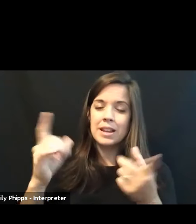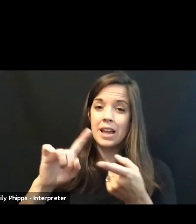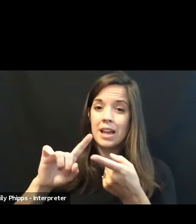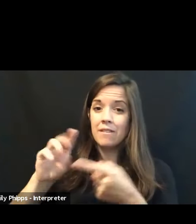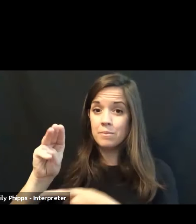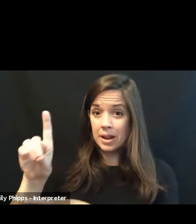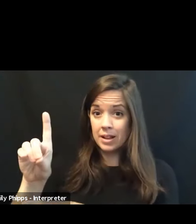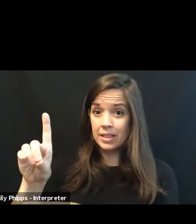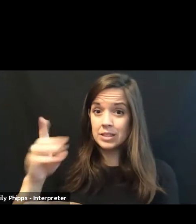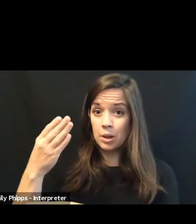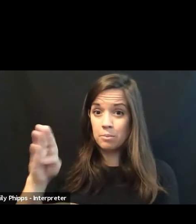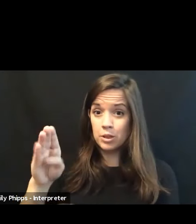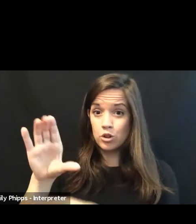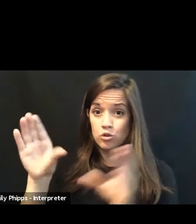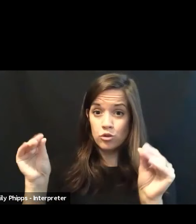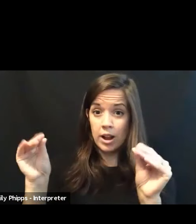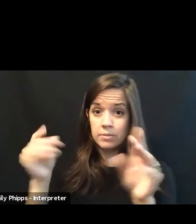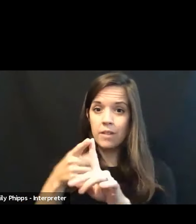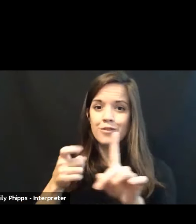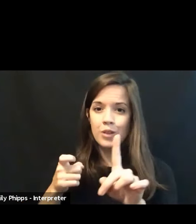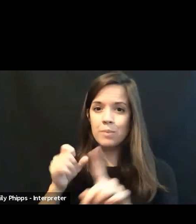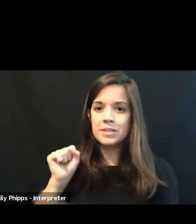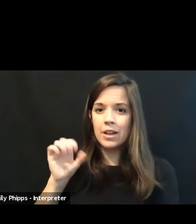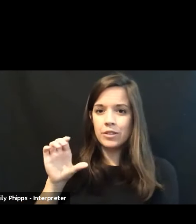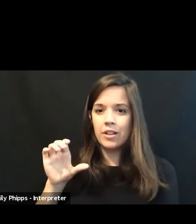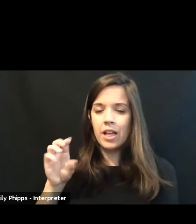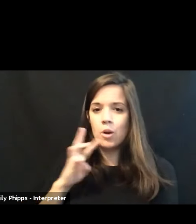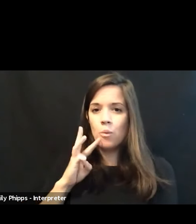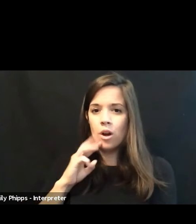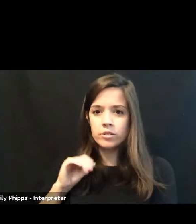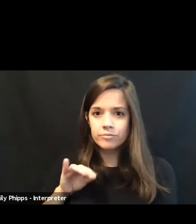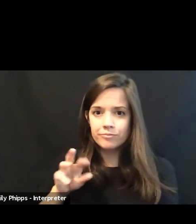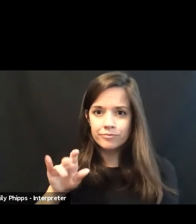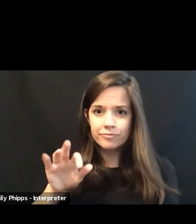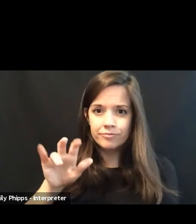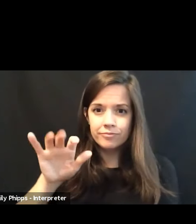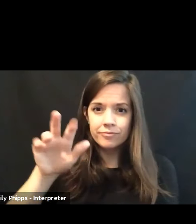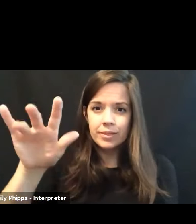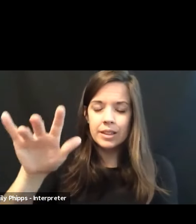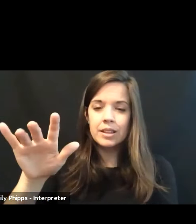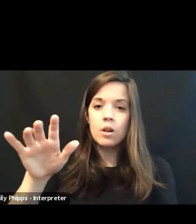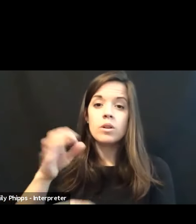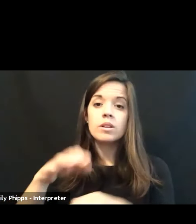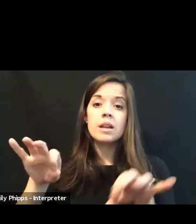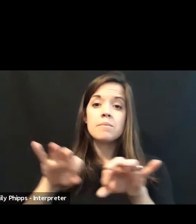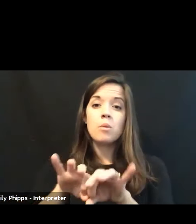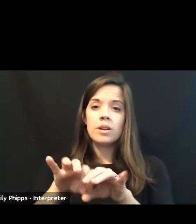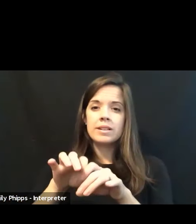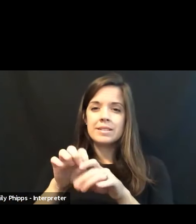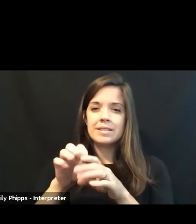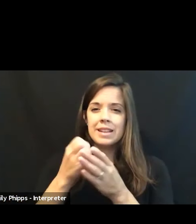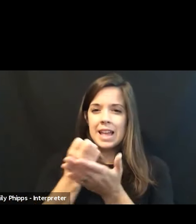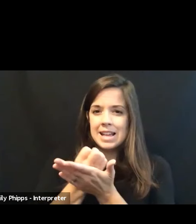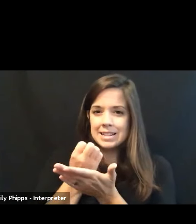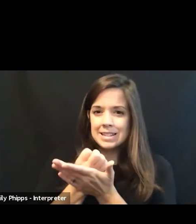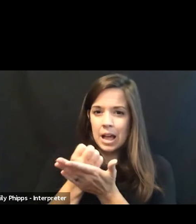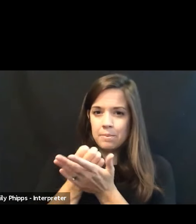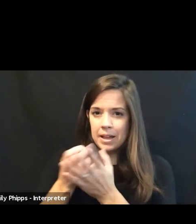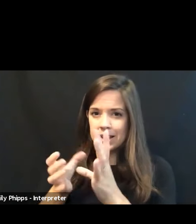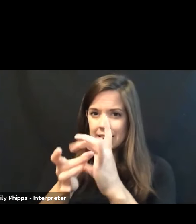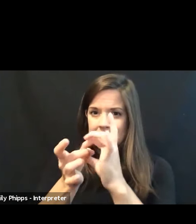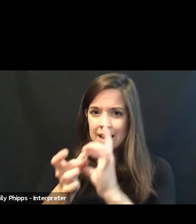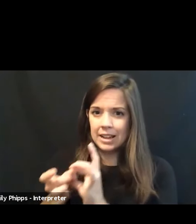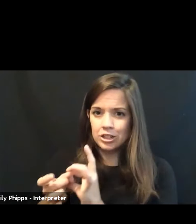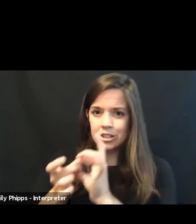crabs come from South Carolina waters. So there's an important economic connection there to that place's bird